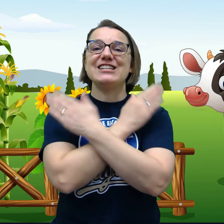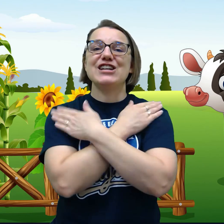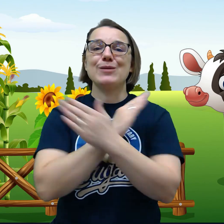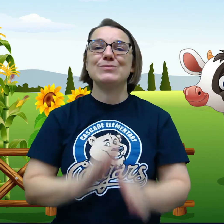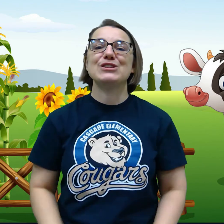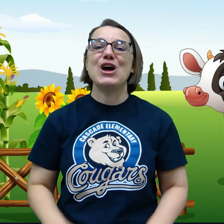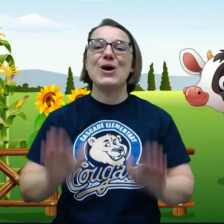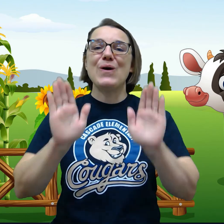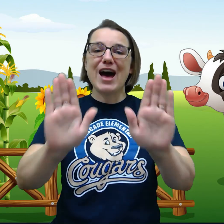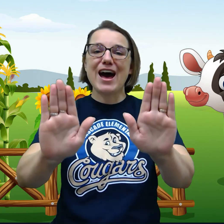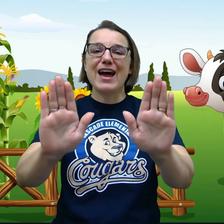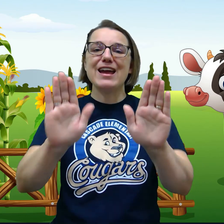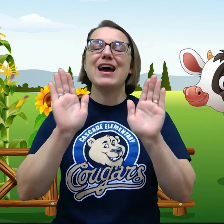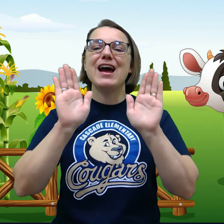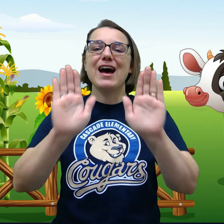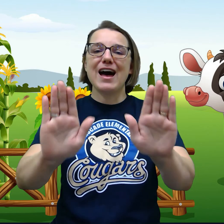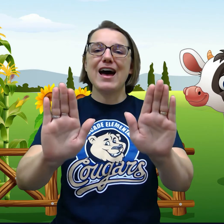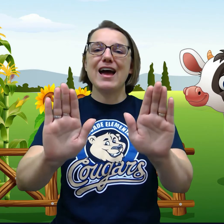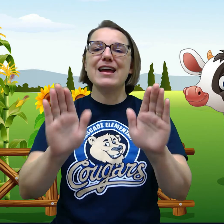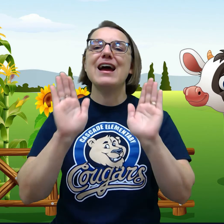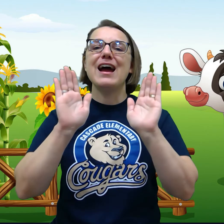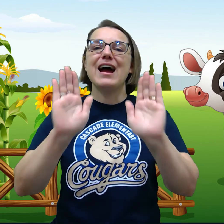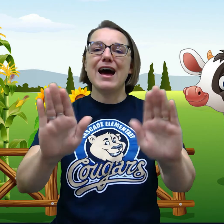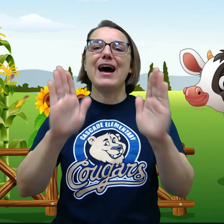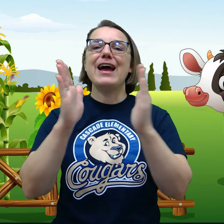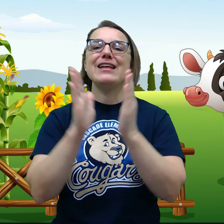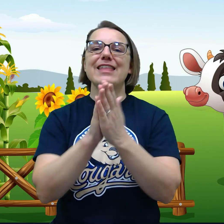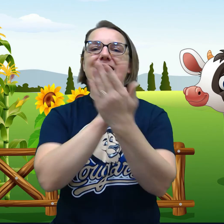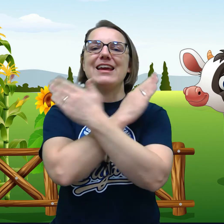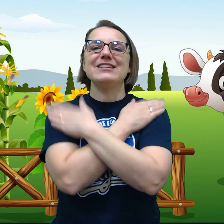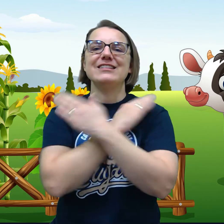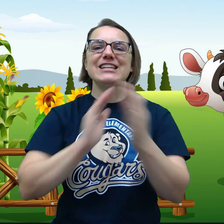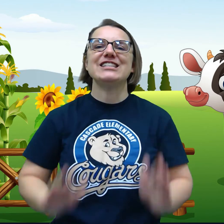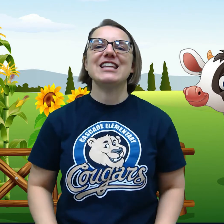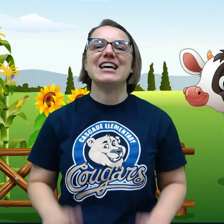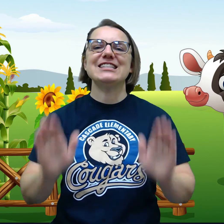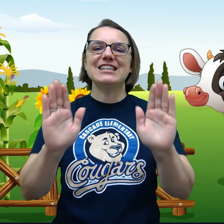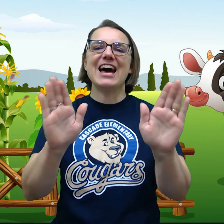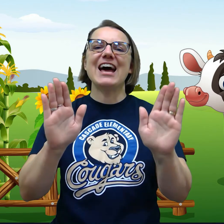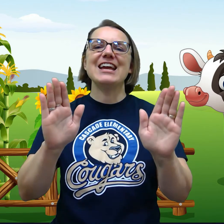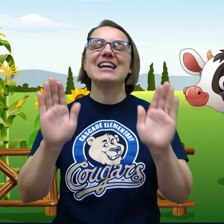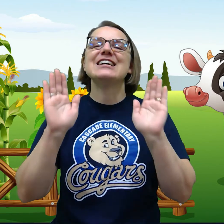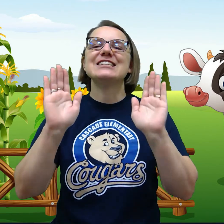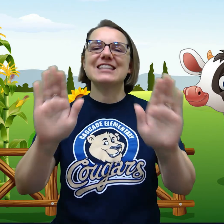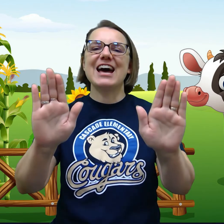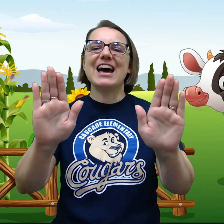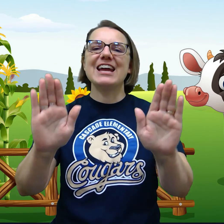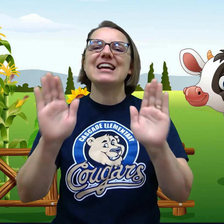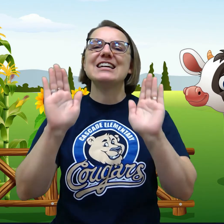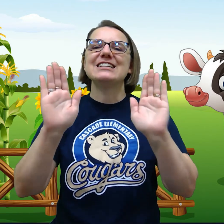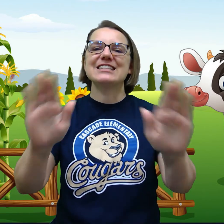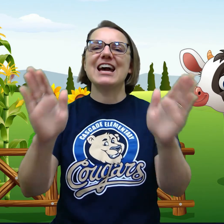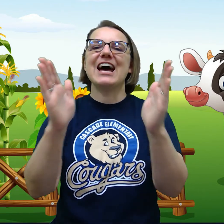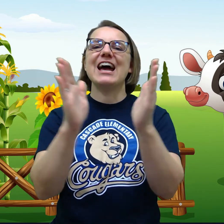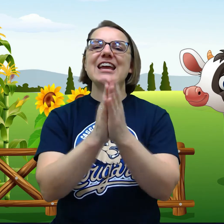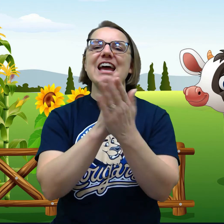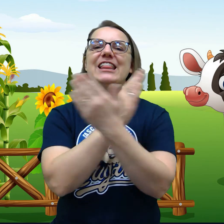jumped so high, high, high, high. They reached the sky, sky, sky, and